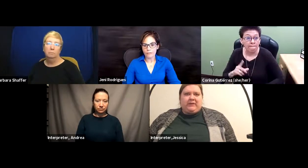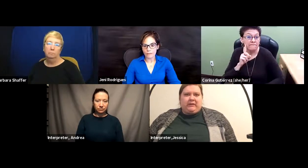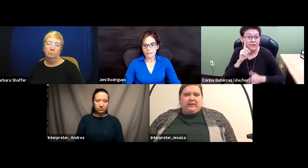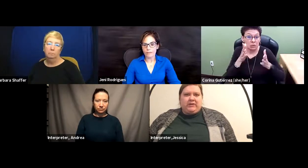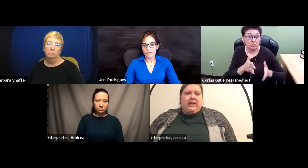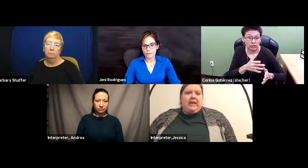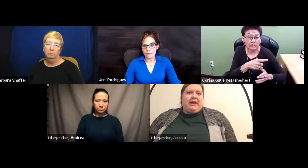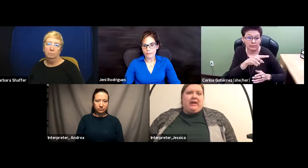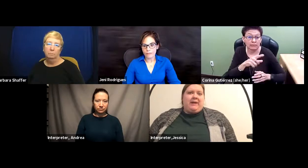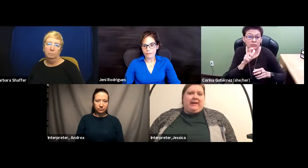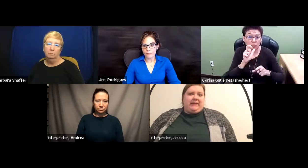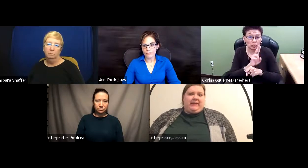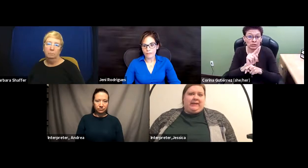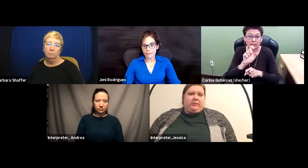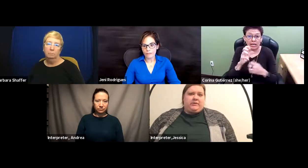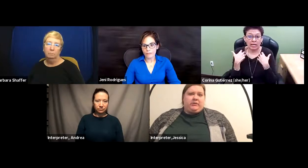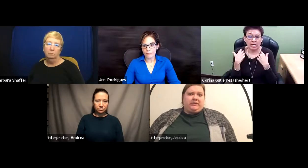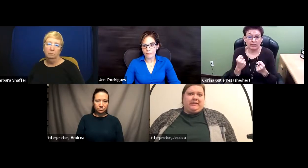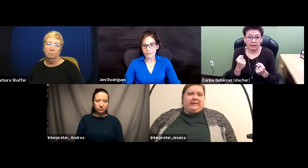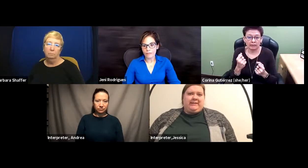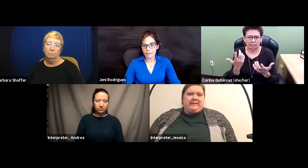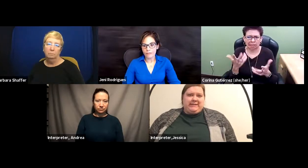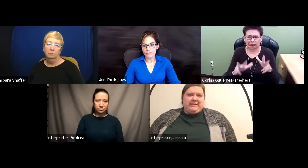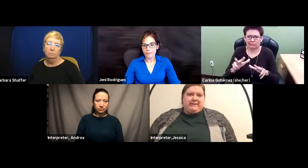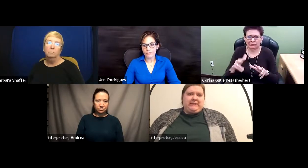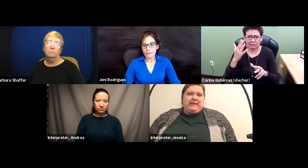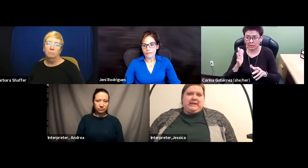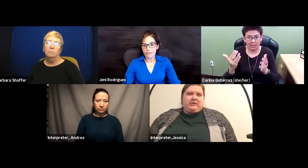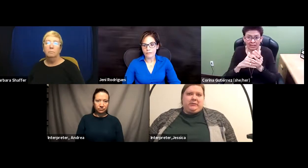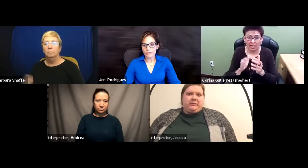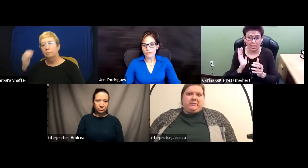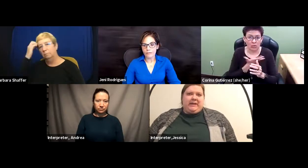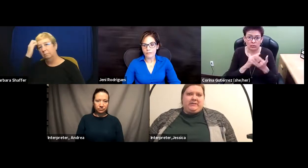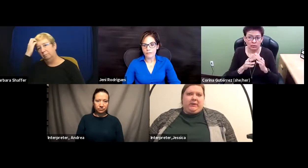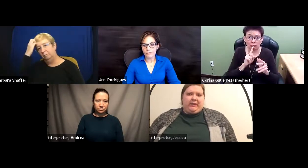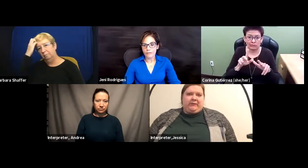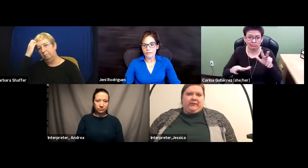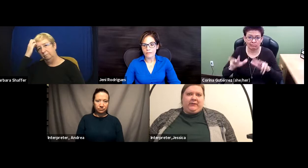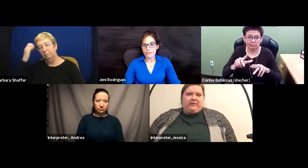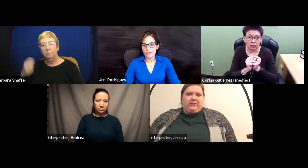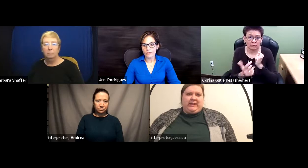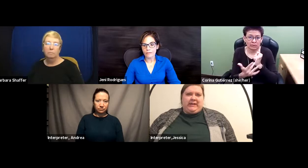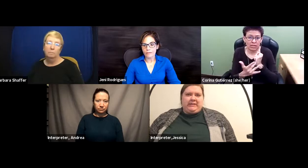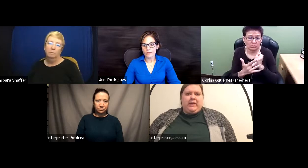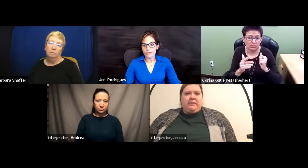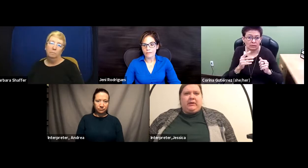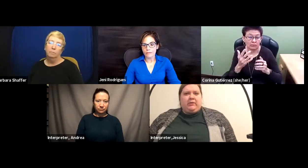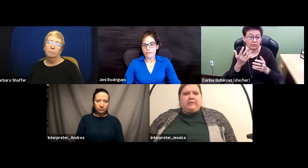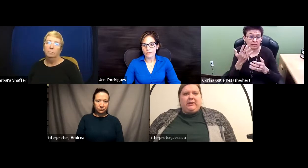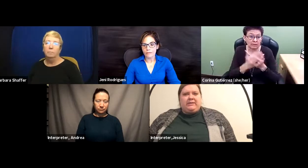tunnel vision, they automatically need more socially distanced interpreters because of where their field of vision is. But I know it was very